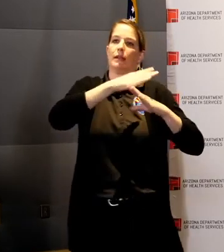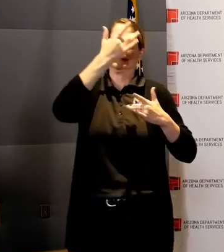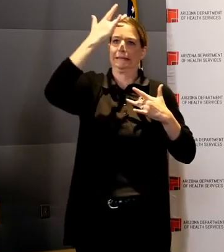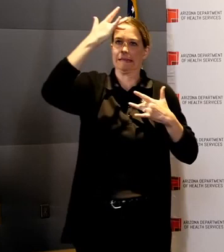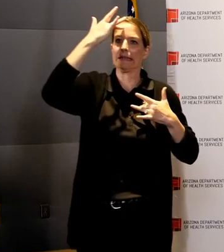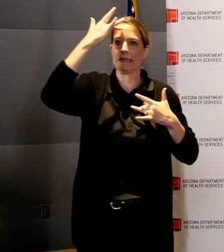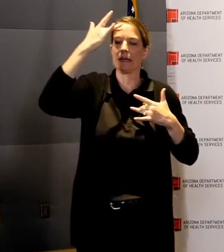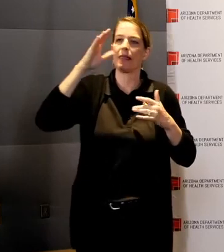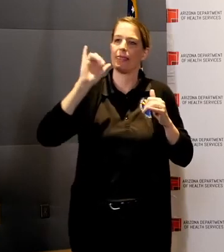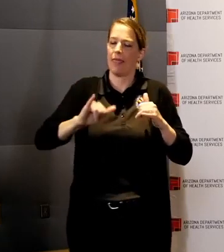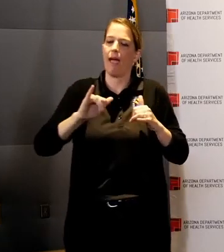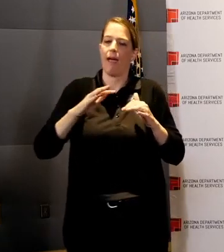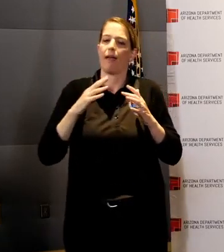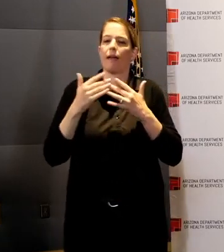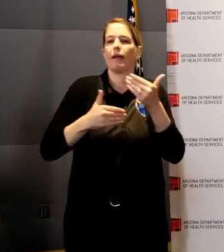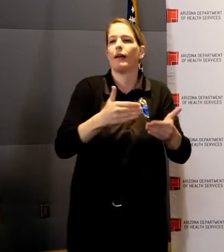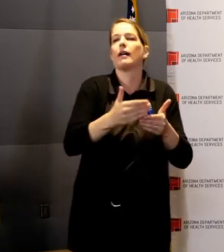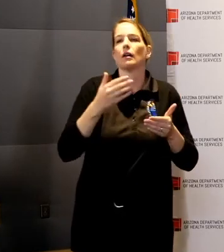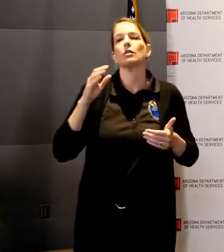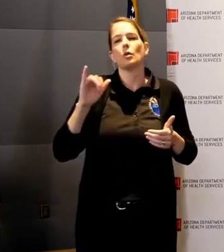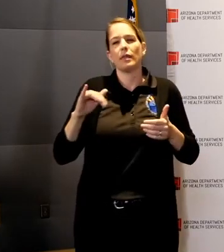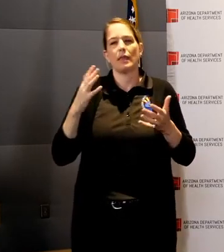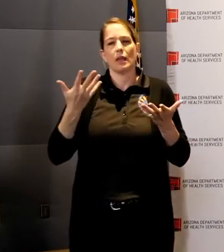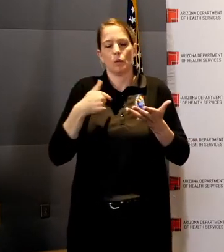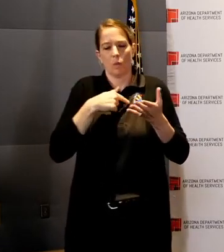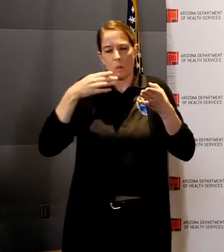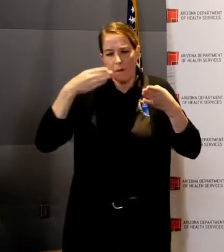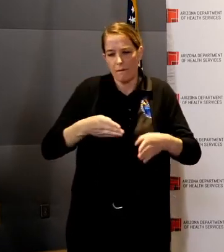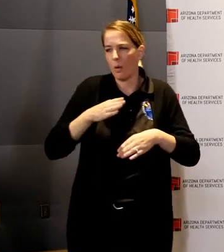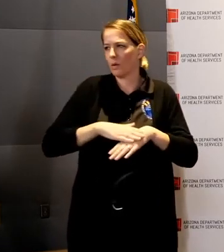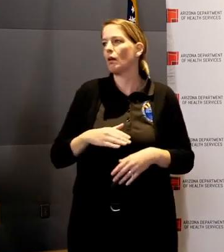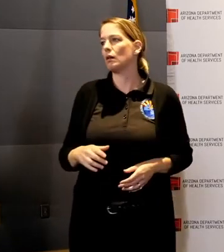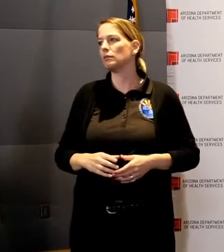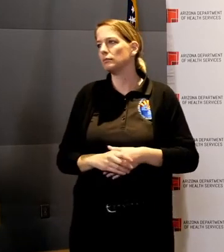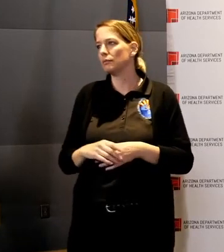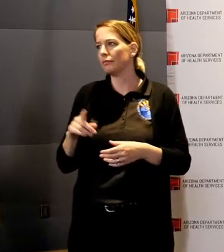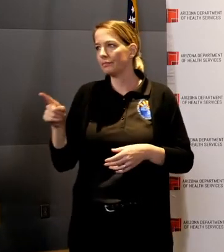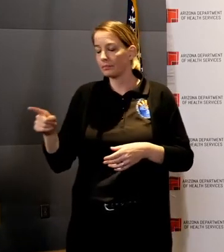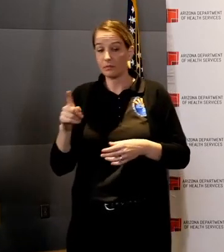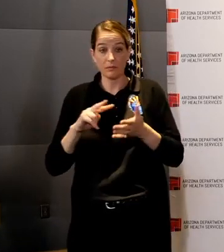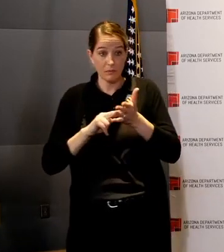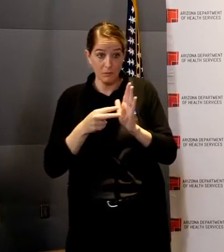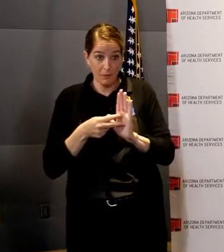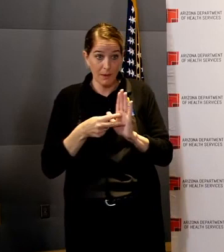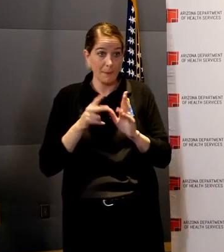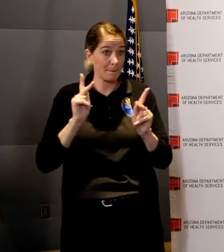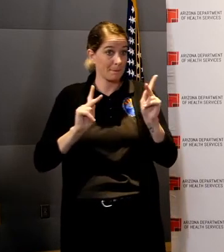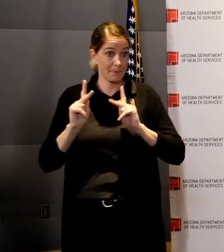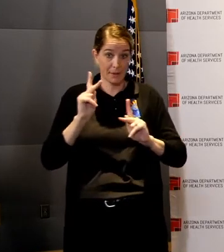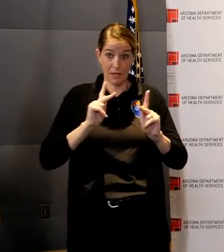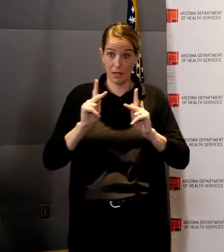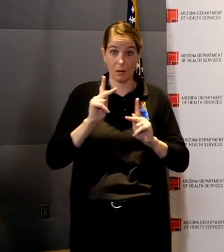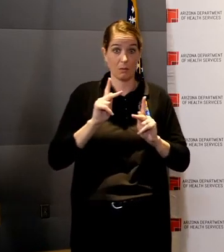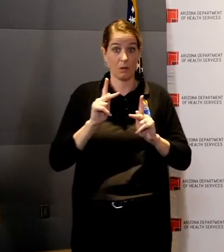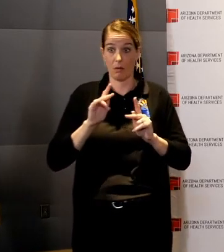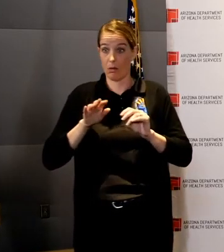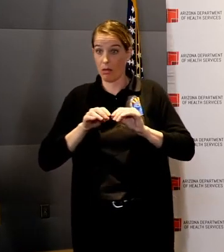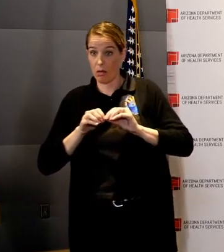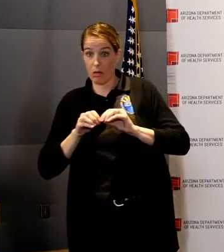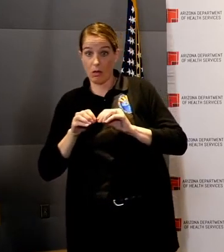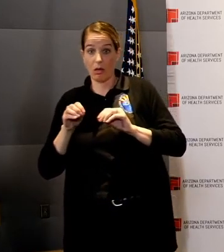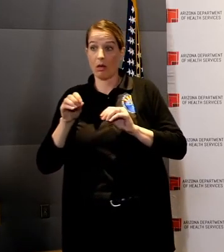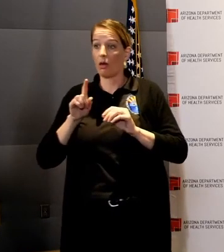of those cases is just not going to make sense from a public health standpoint. So one, you guys won't be sending people out to notify people